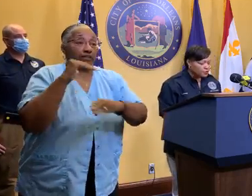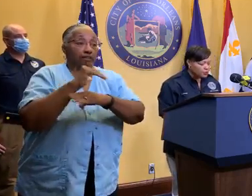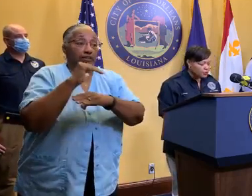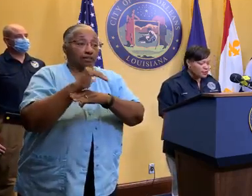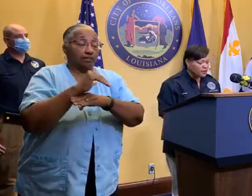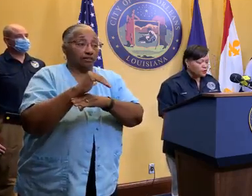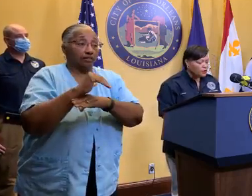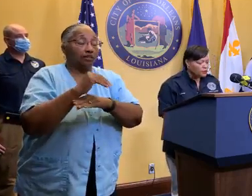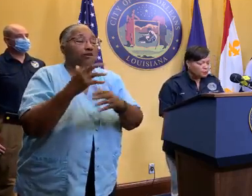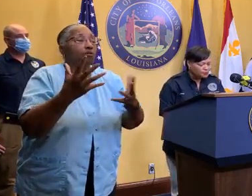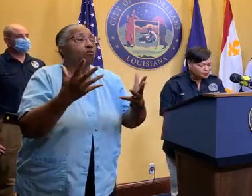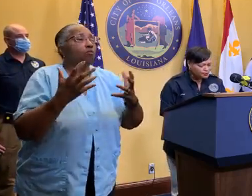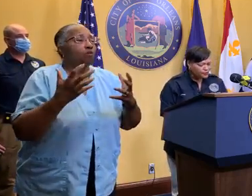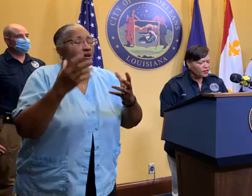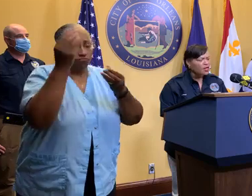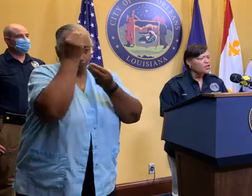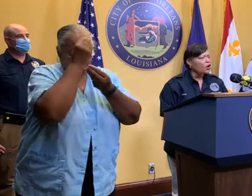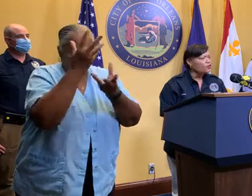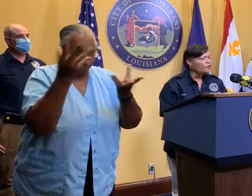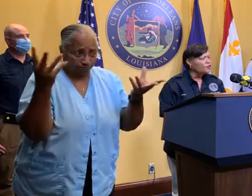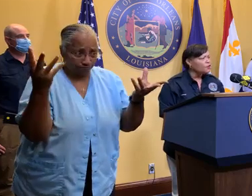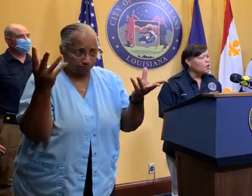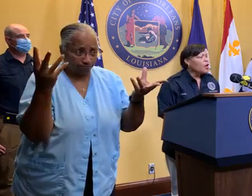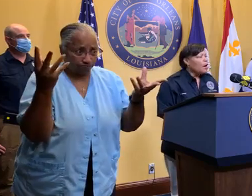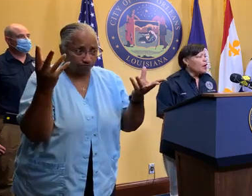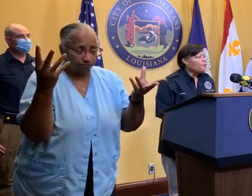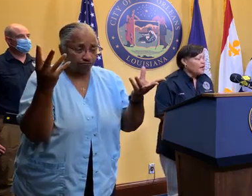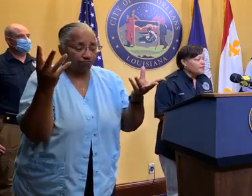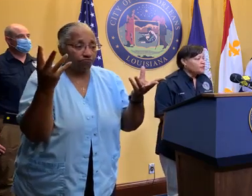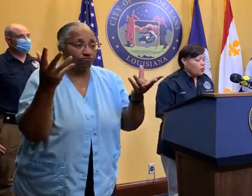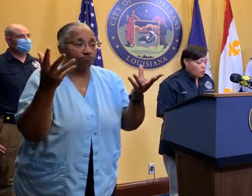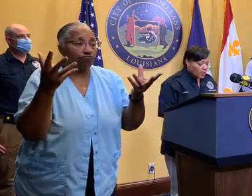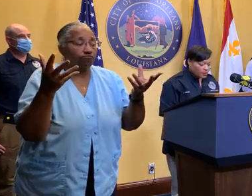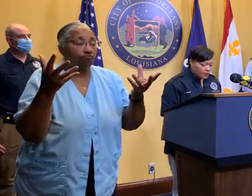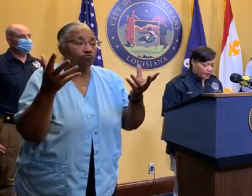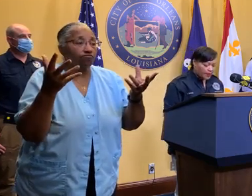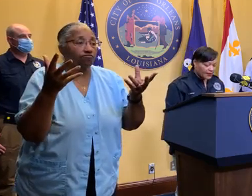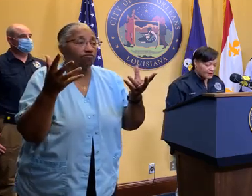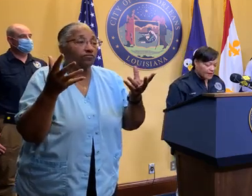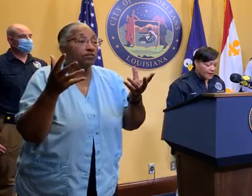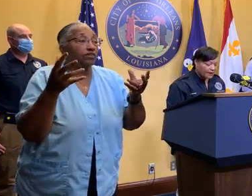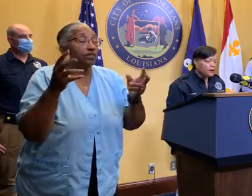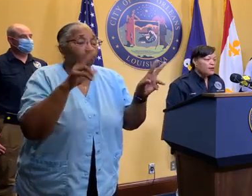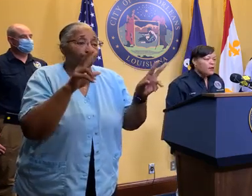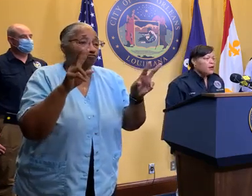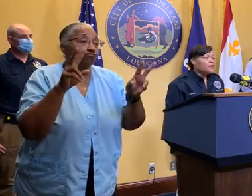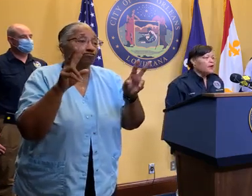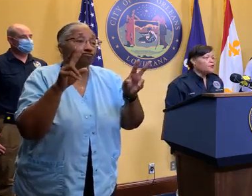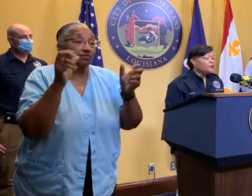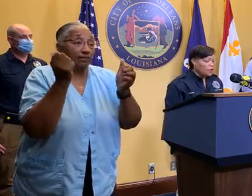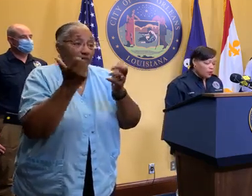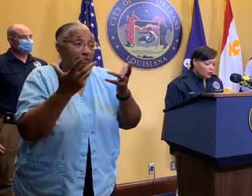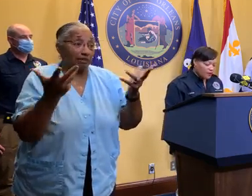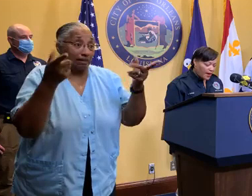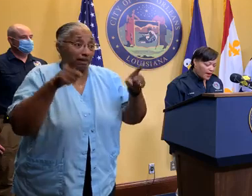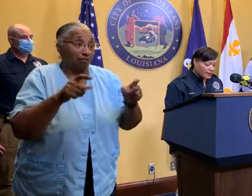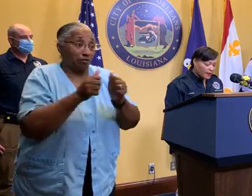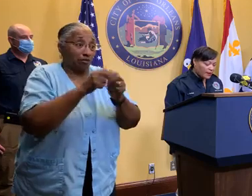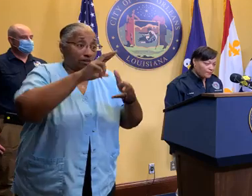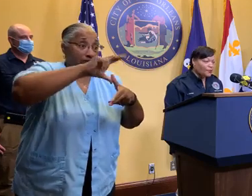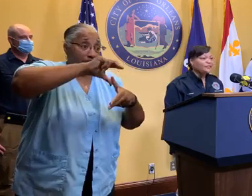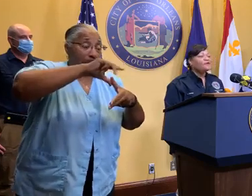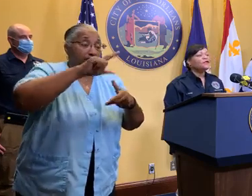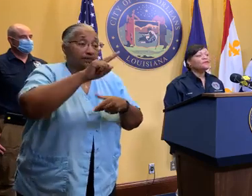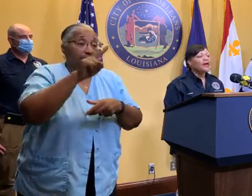wanted to give you an overview based on Hurricane Zeta. Now you know that